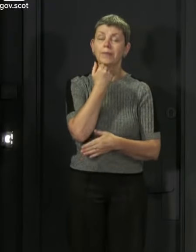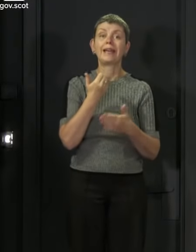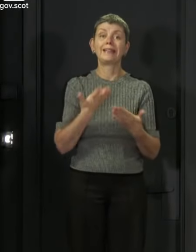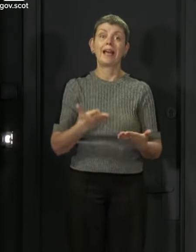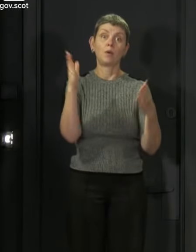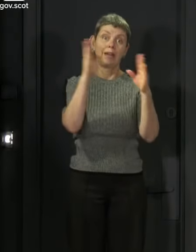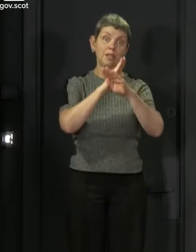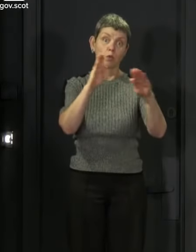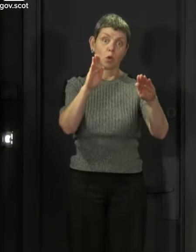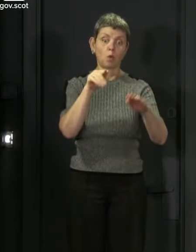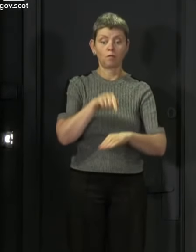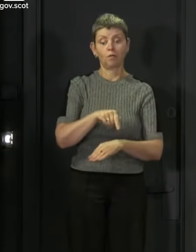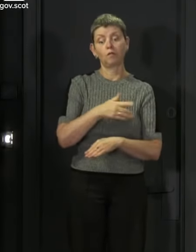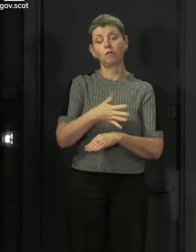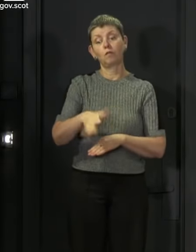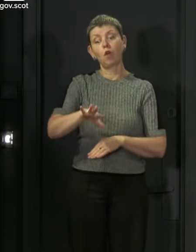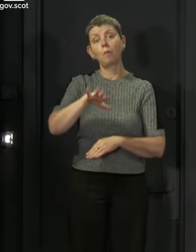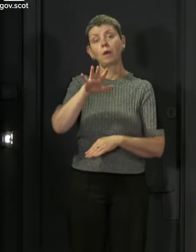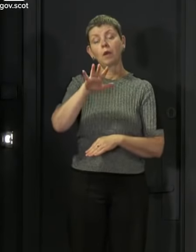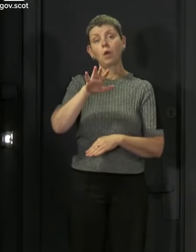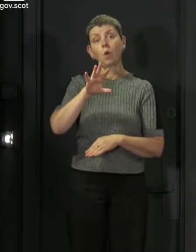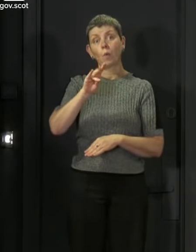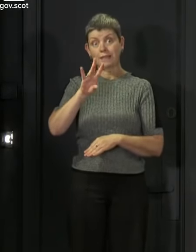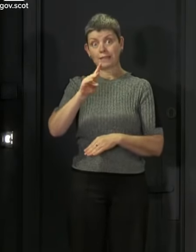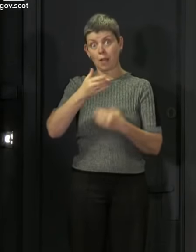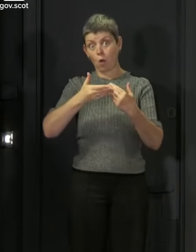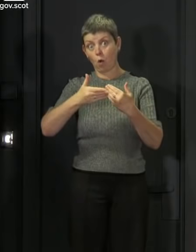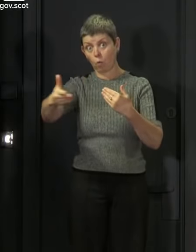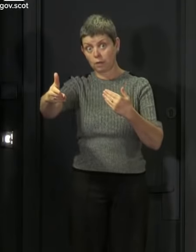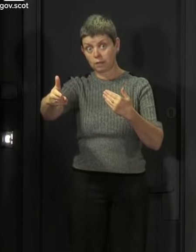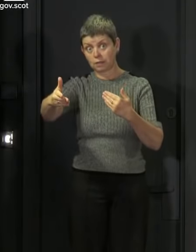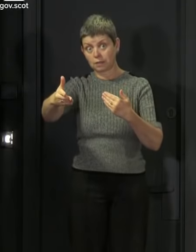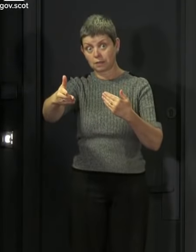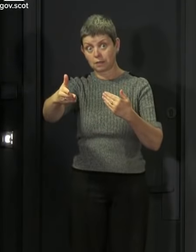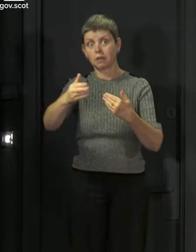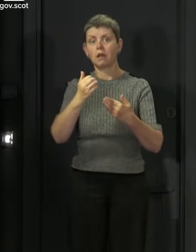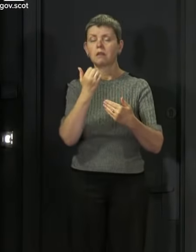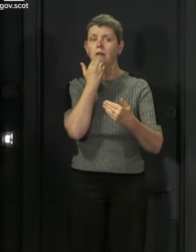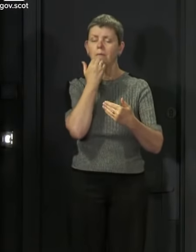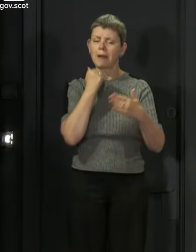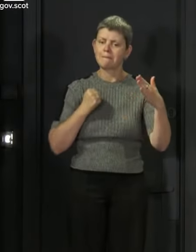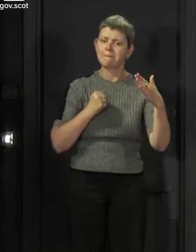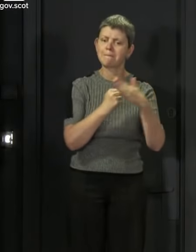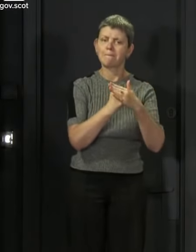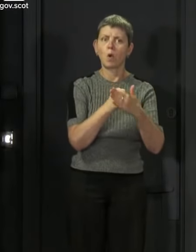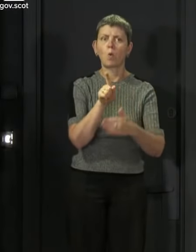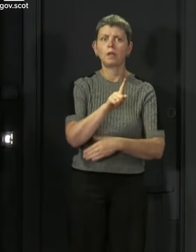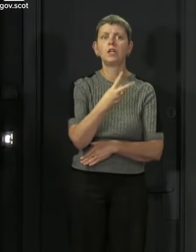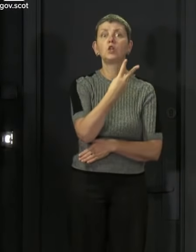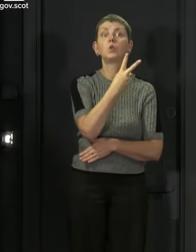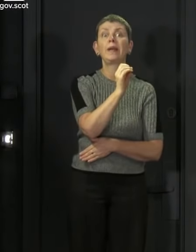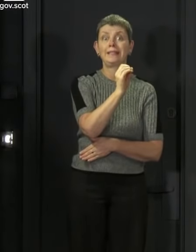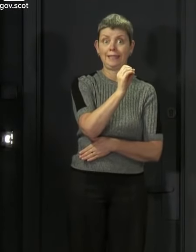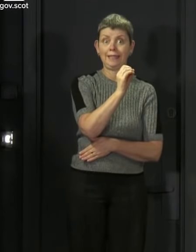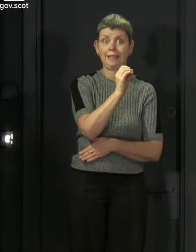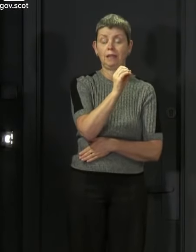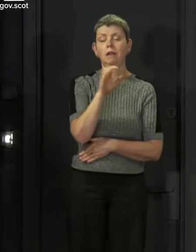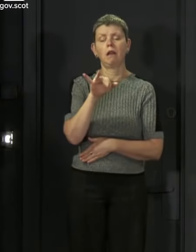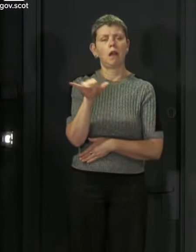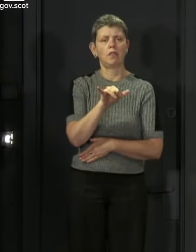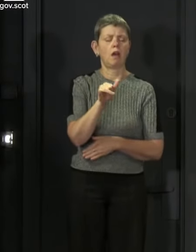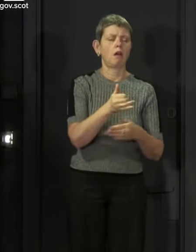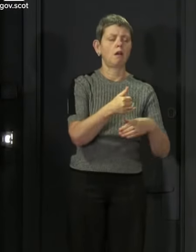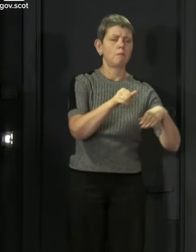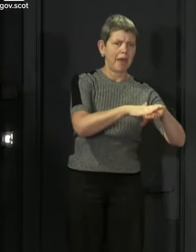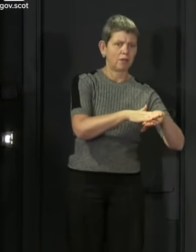confirm today that from Wednesday onwards, a maximum at this stage of 20 people will be able to attend a funeral, marriage or